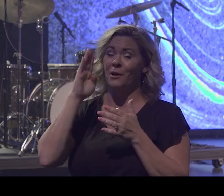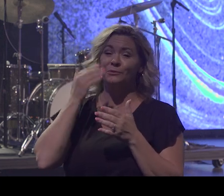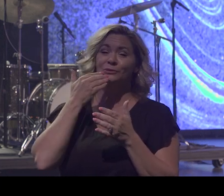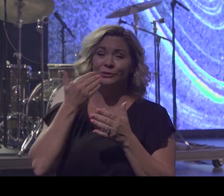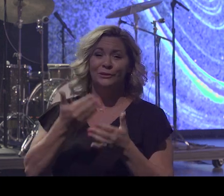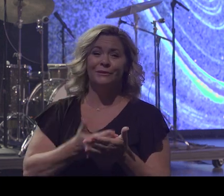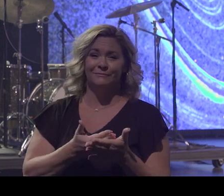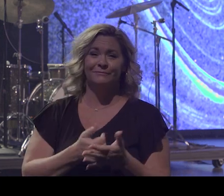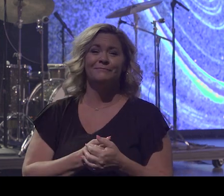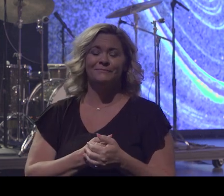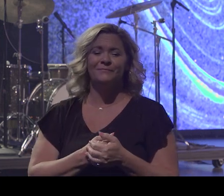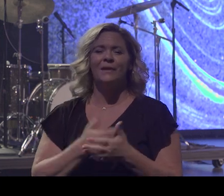I needed to stop.